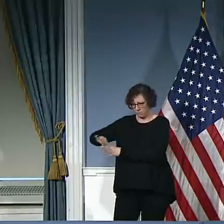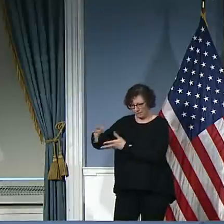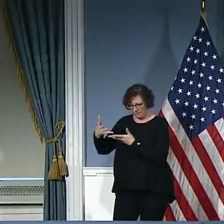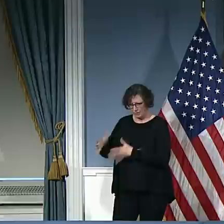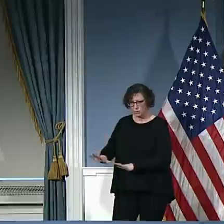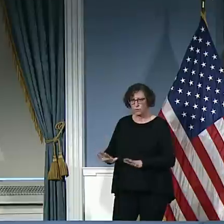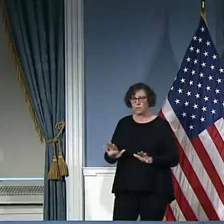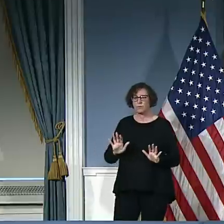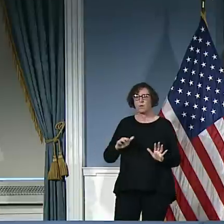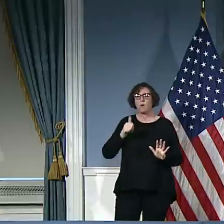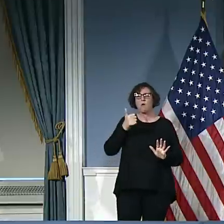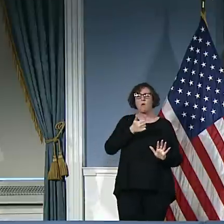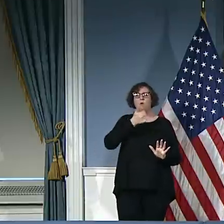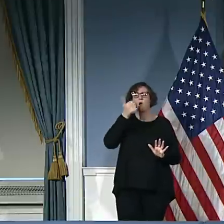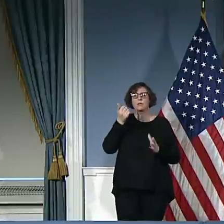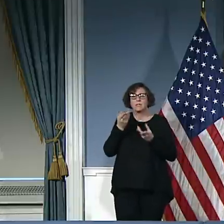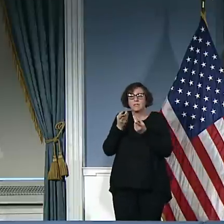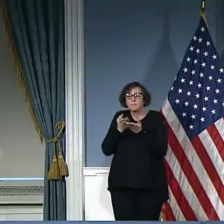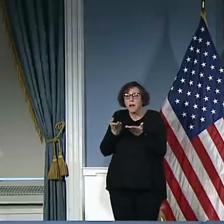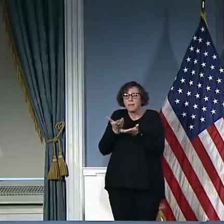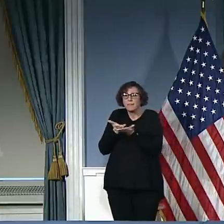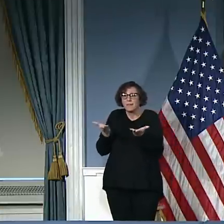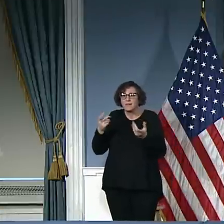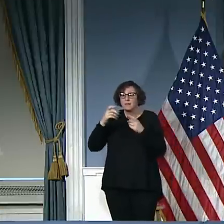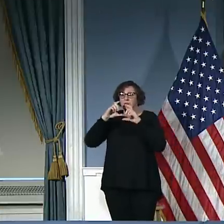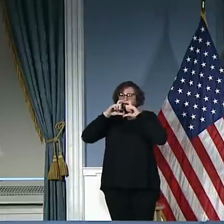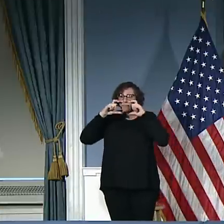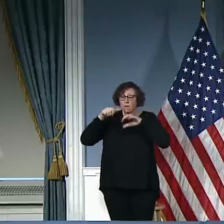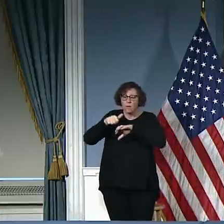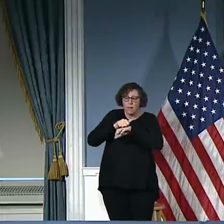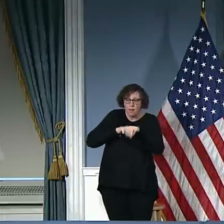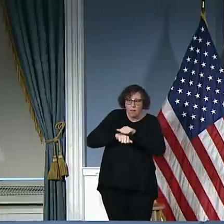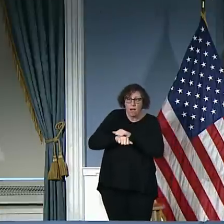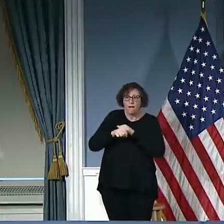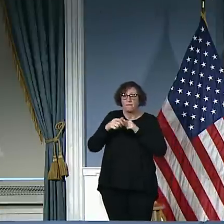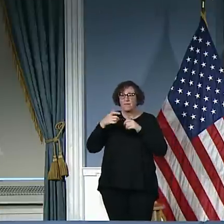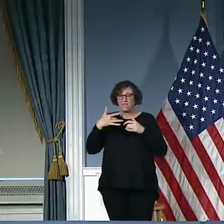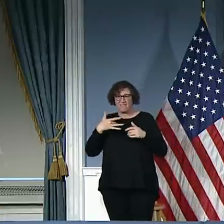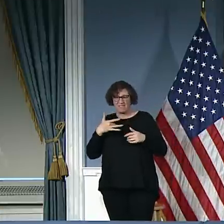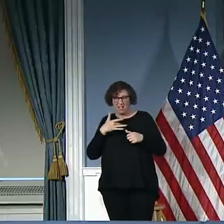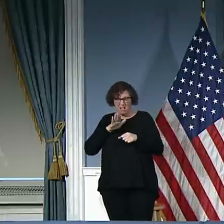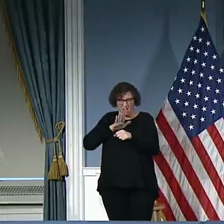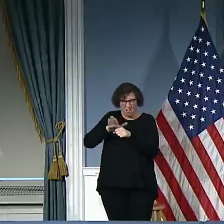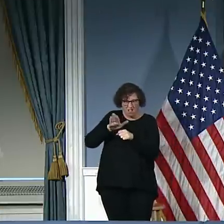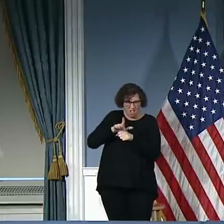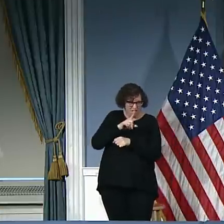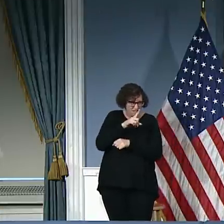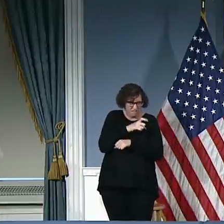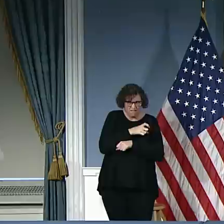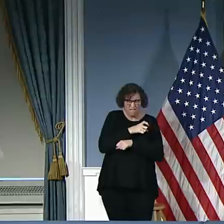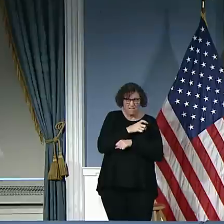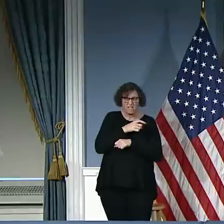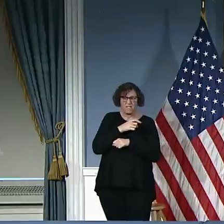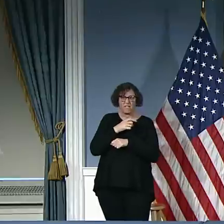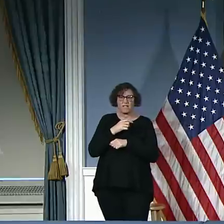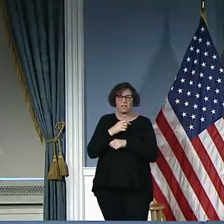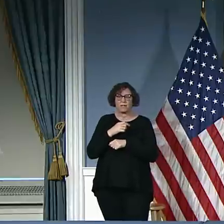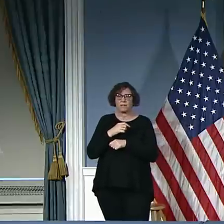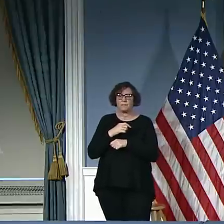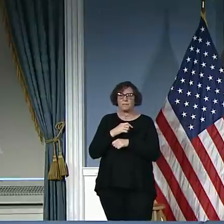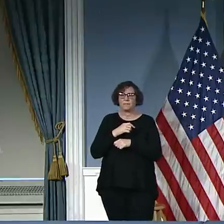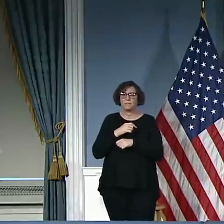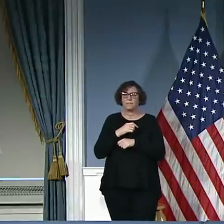point? And I have a second question. Yeah, Deanne might be able to do the chapter and verse. My memory